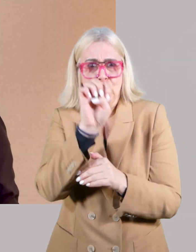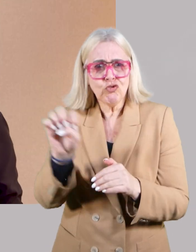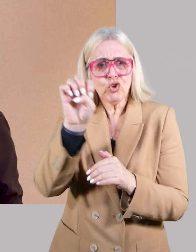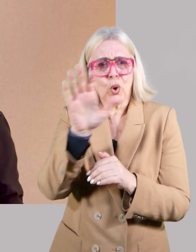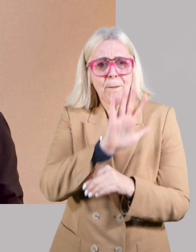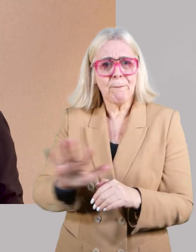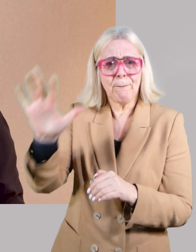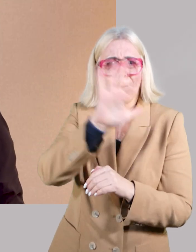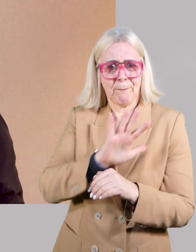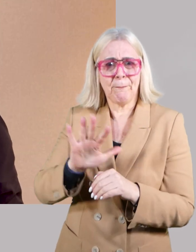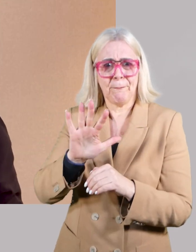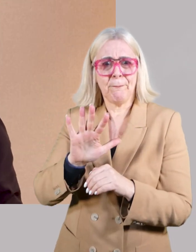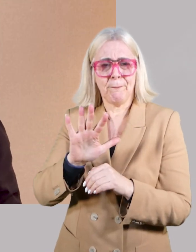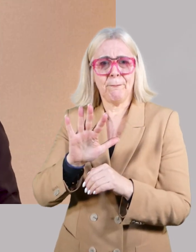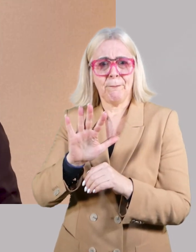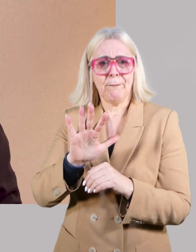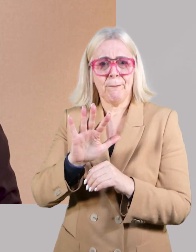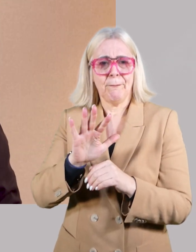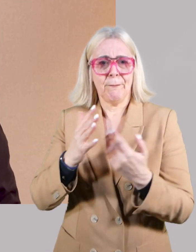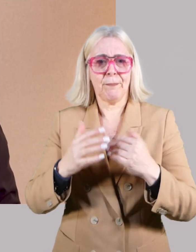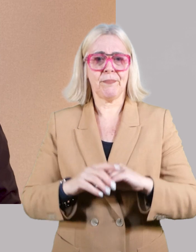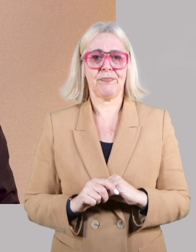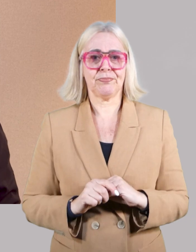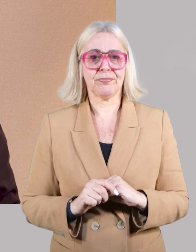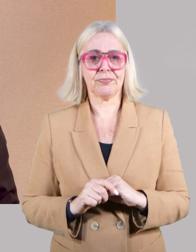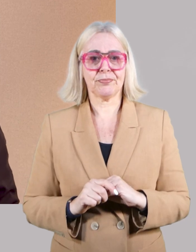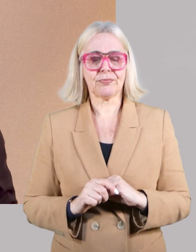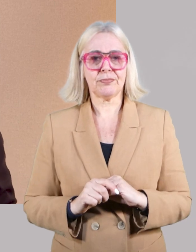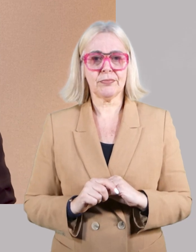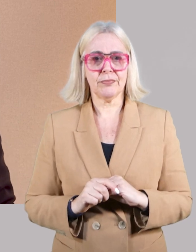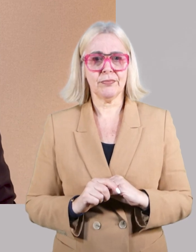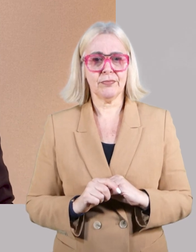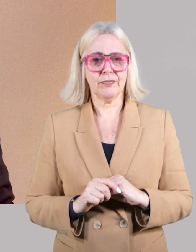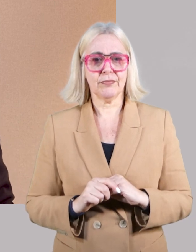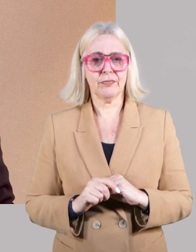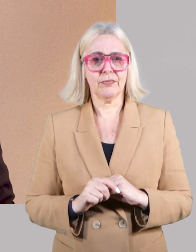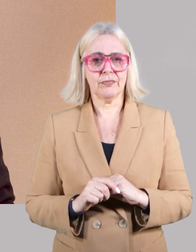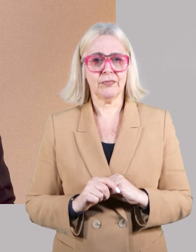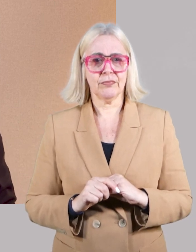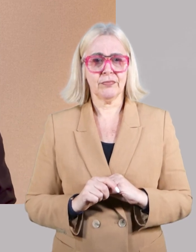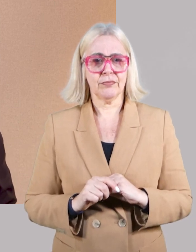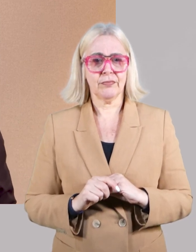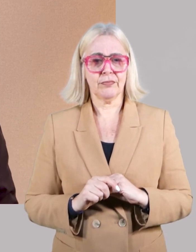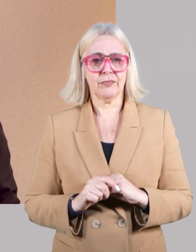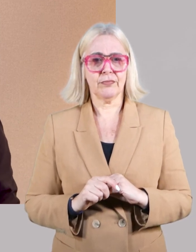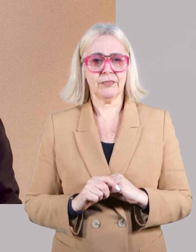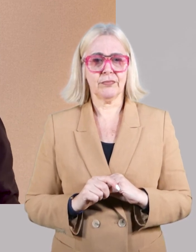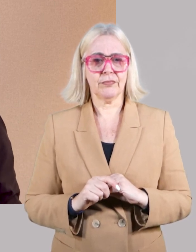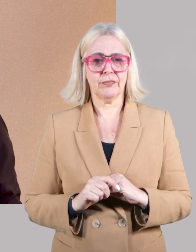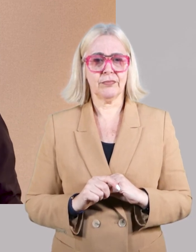upcoming series in the Lancet Regional Health Europe takes a closer look into these challenges, with a specific focus on the